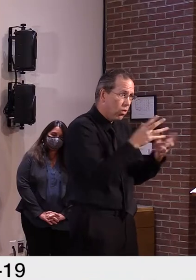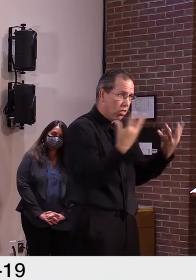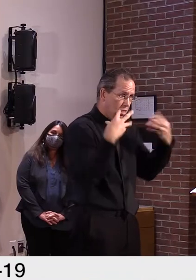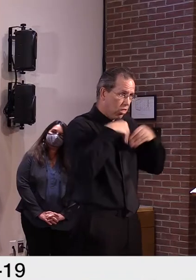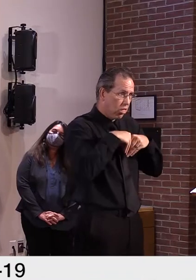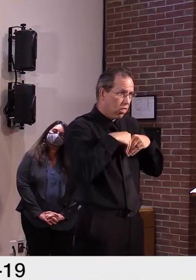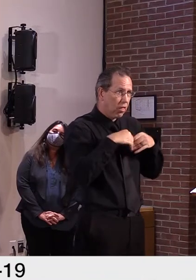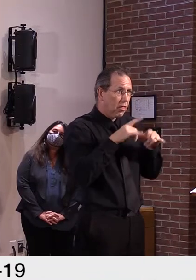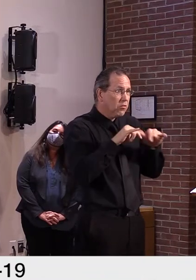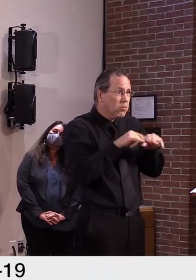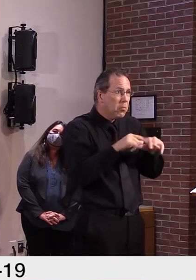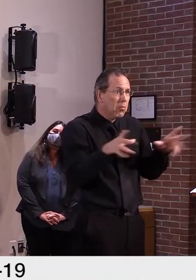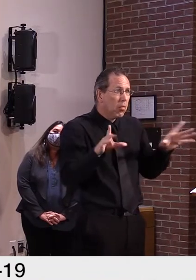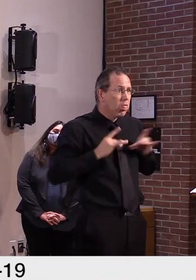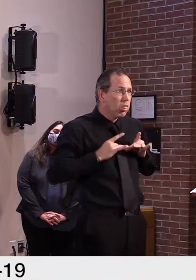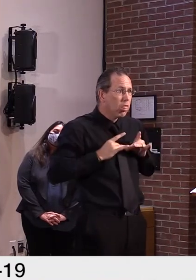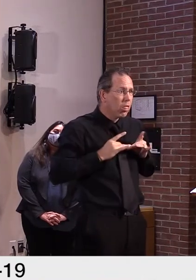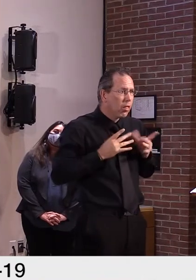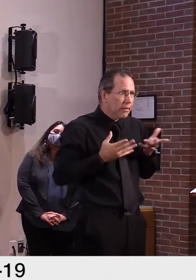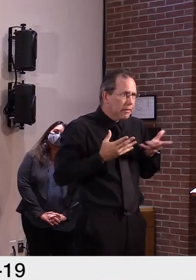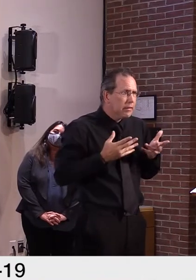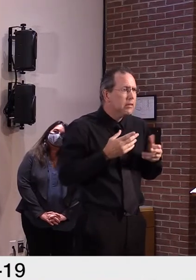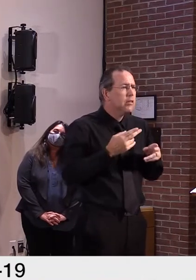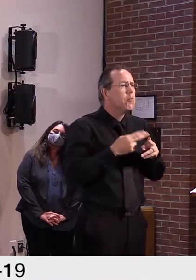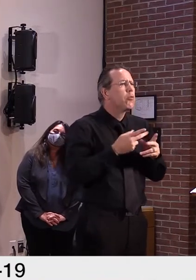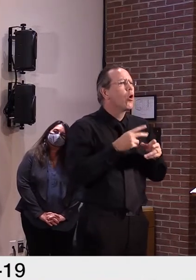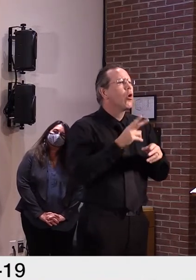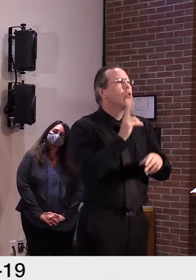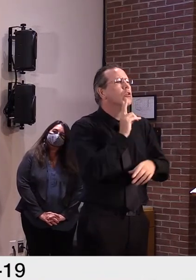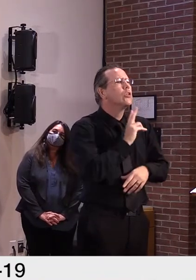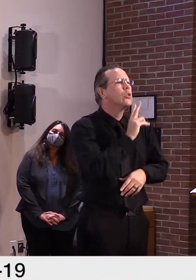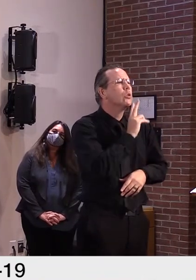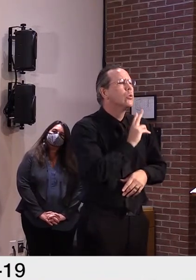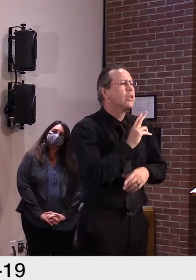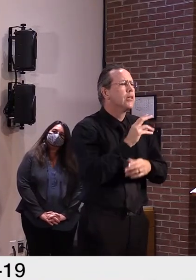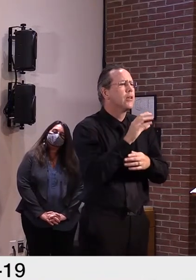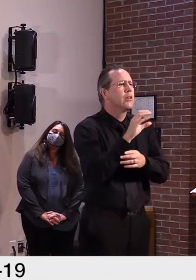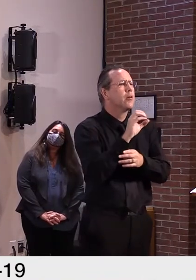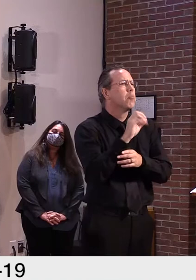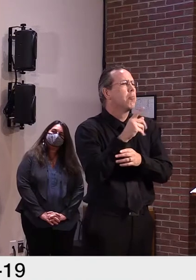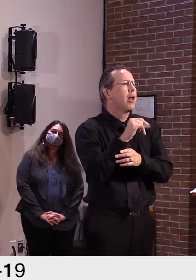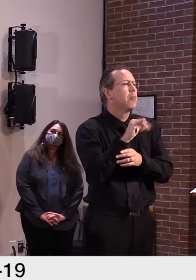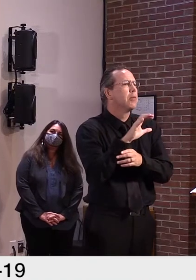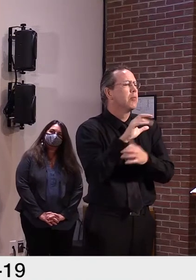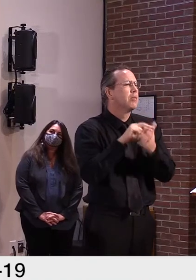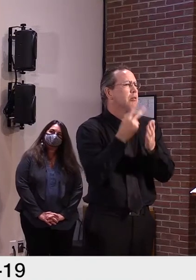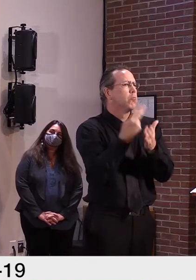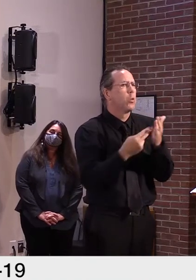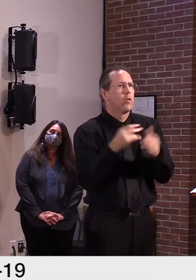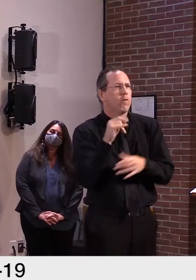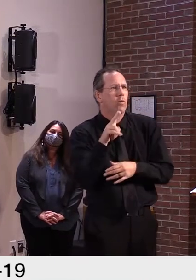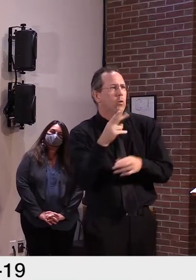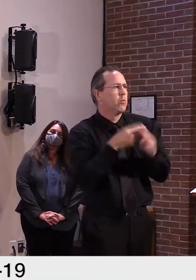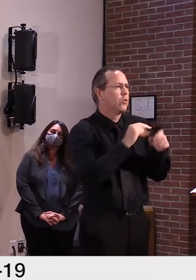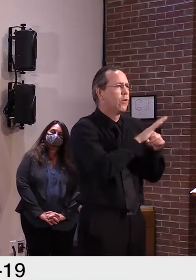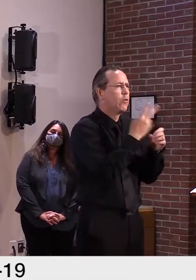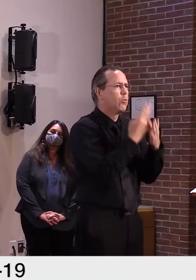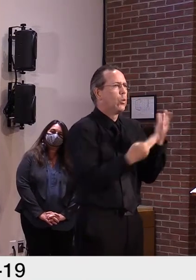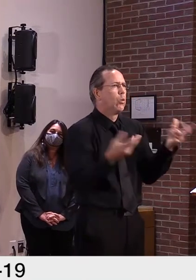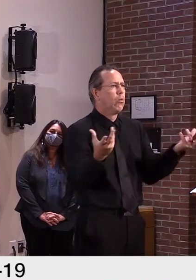twindemic that could realistically overwhelm anybody's health care system and put people at risk.